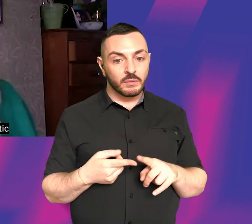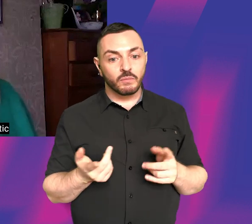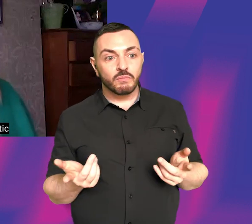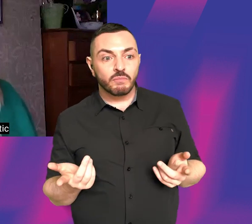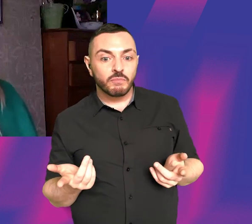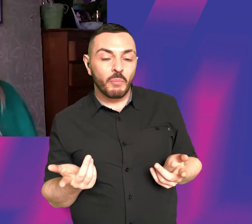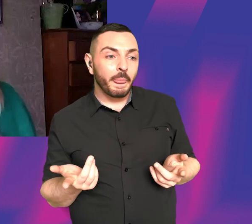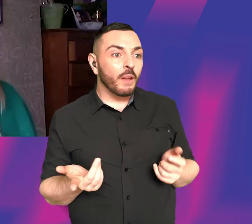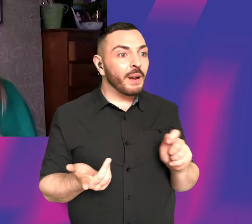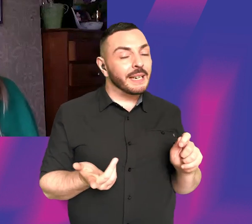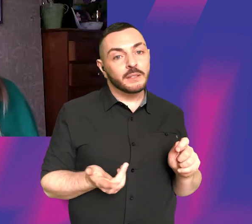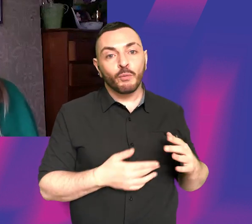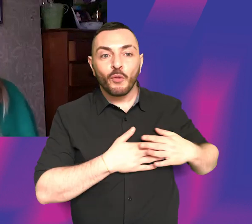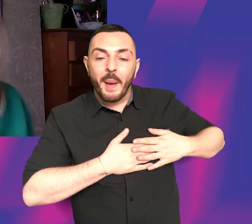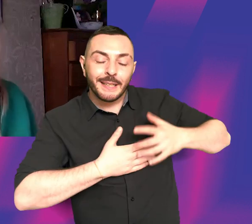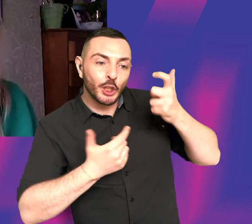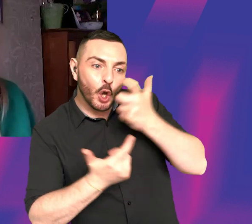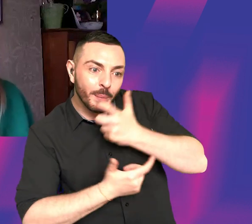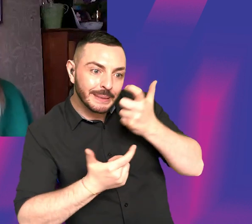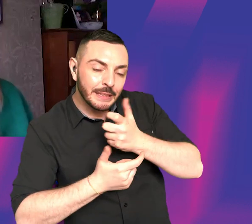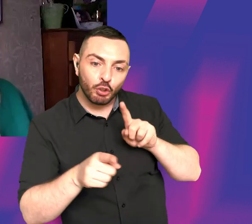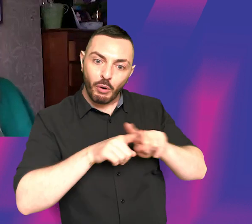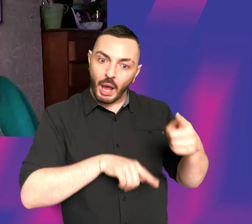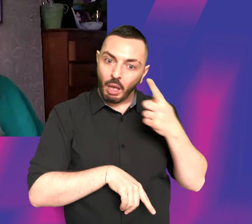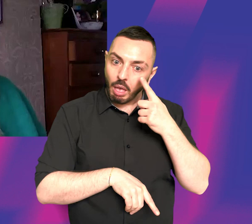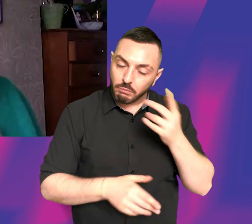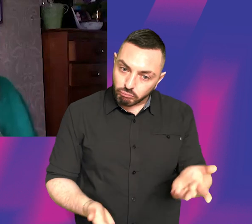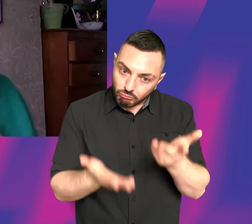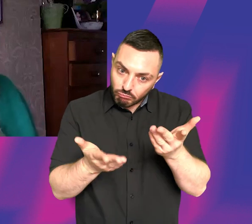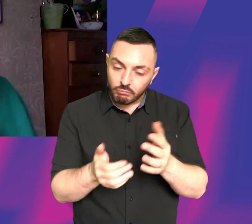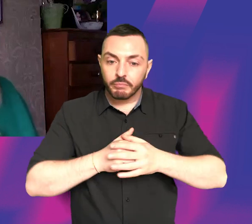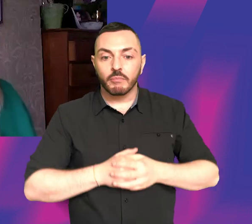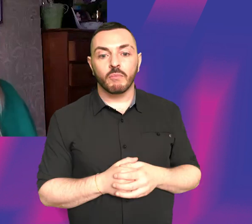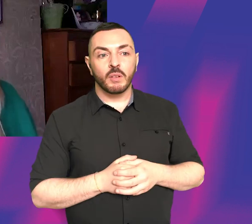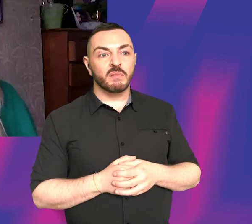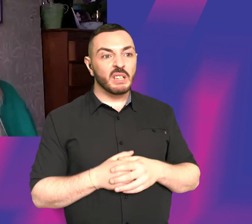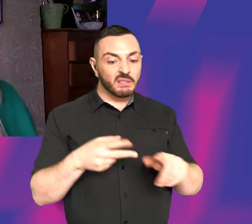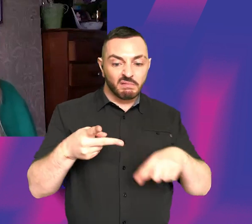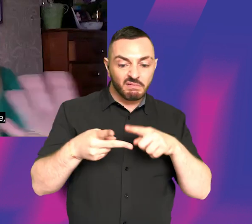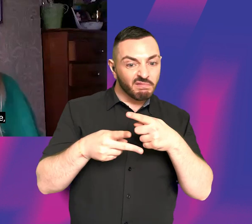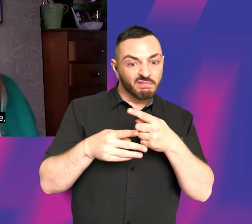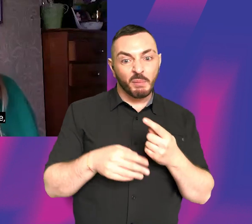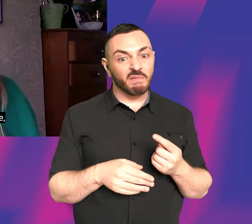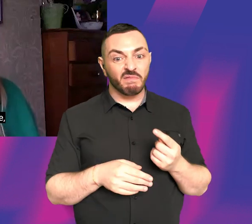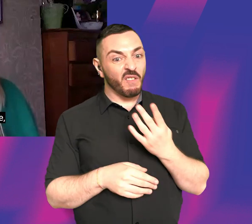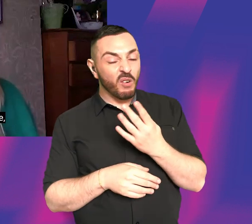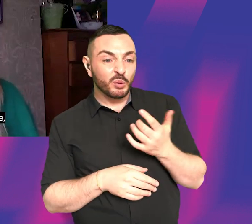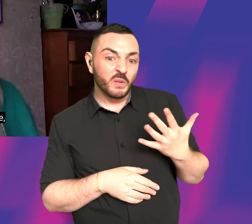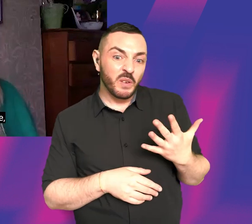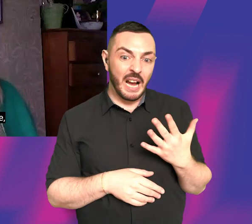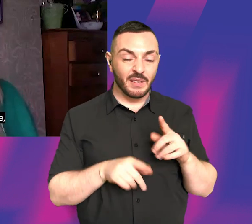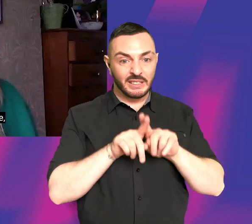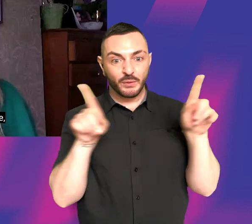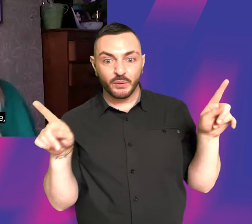a romantic comedy, it doesn't mean you can't like try and write one, like write four or five different screenplays, even if they are all in the